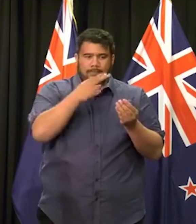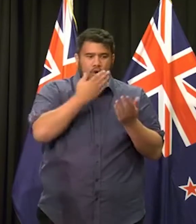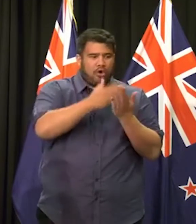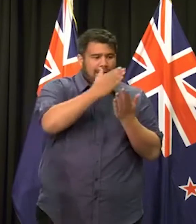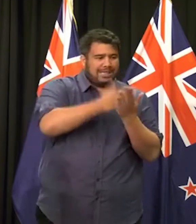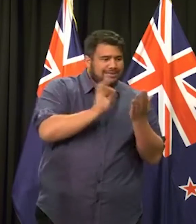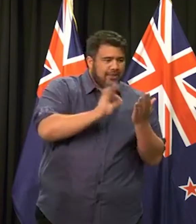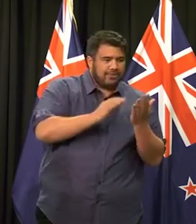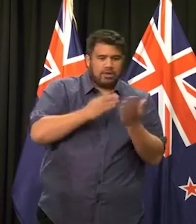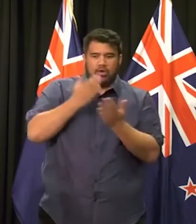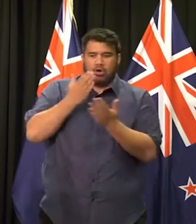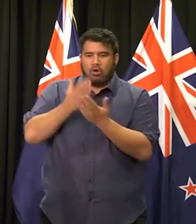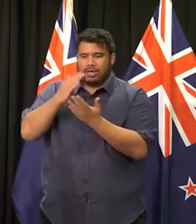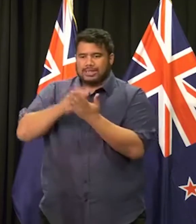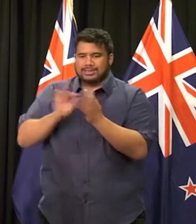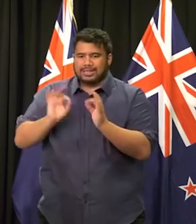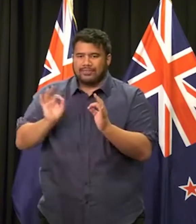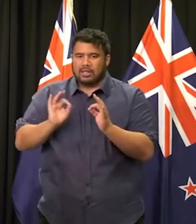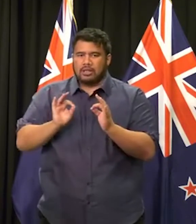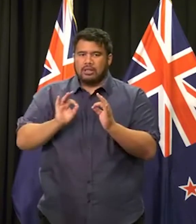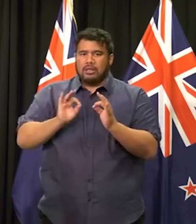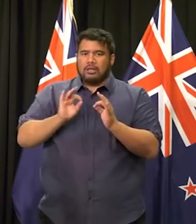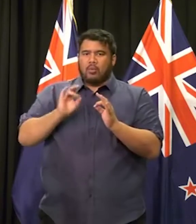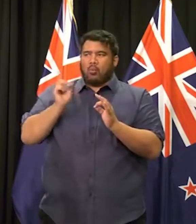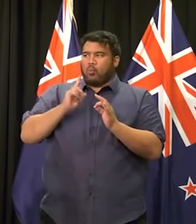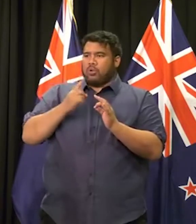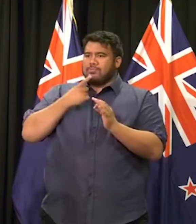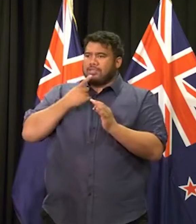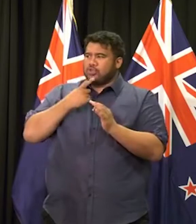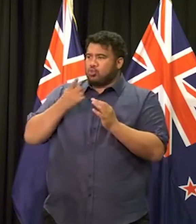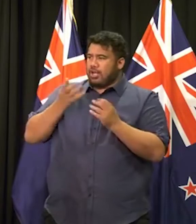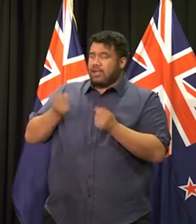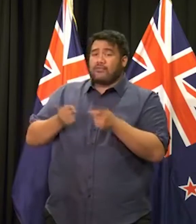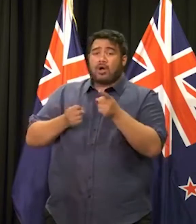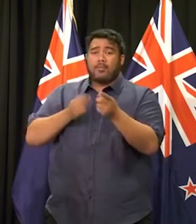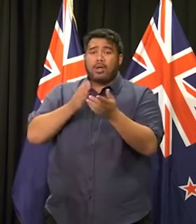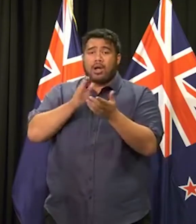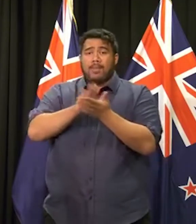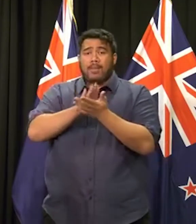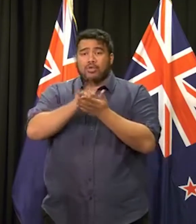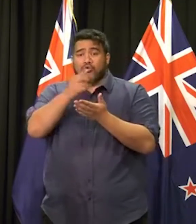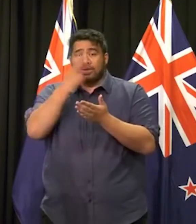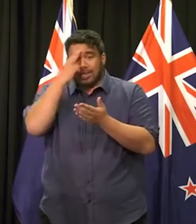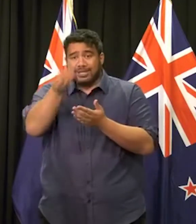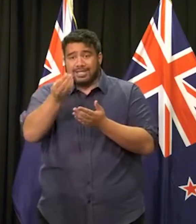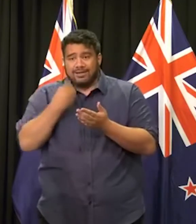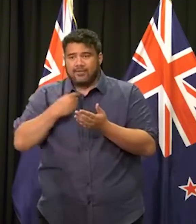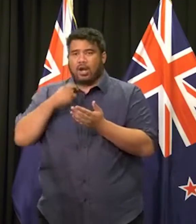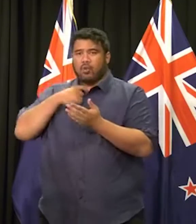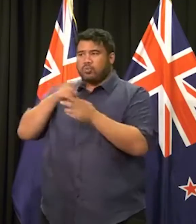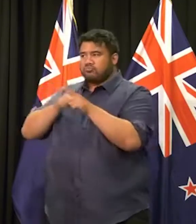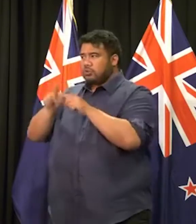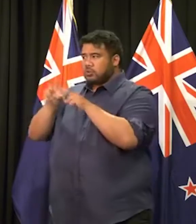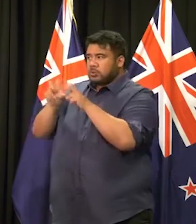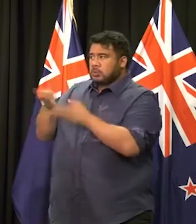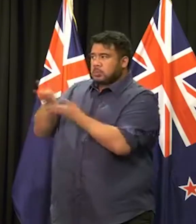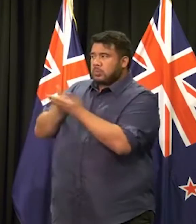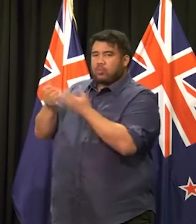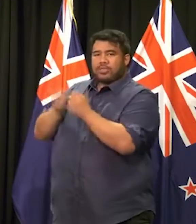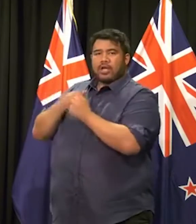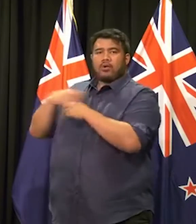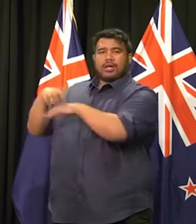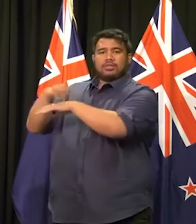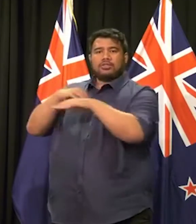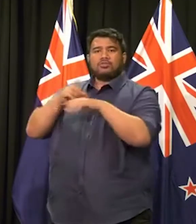What's your message to them? I'm happy to, Tover, I'm happy to take that message away, that name away, uh, and see what I can do with our authorities and